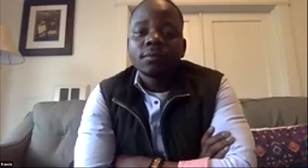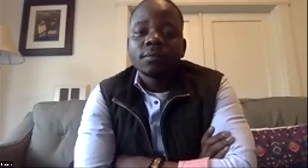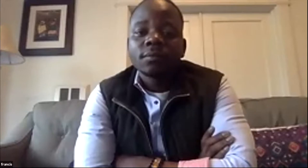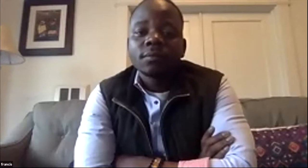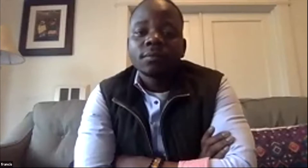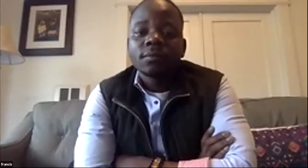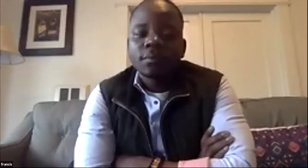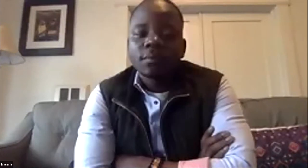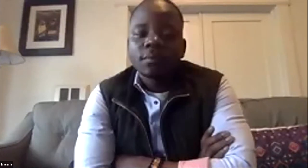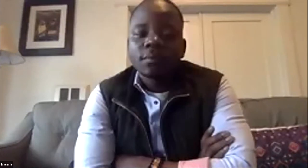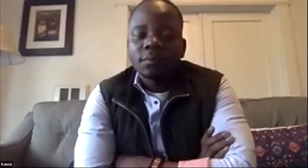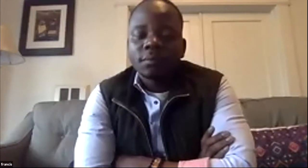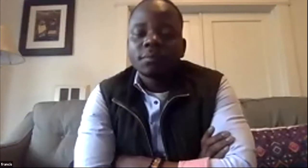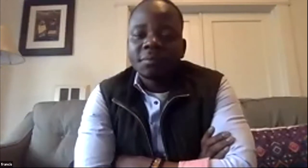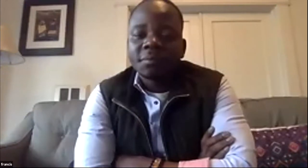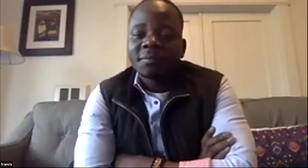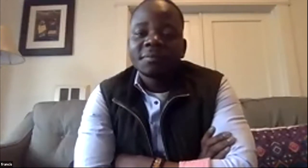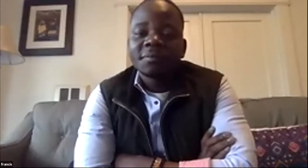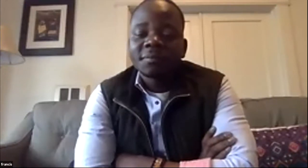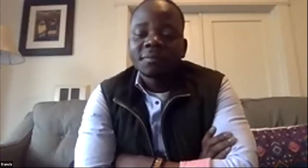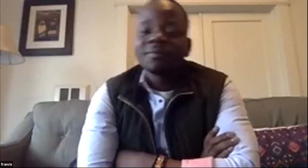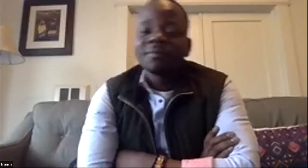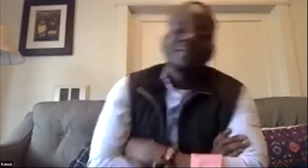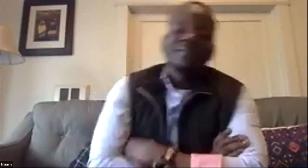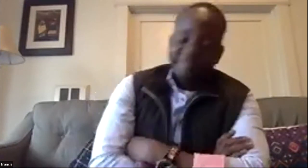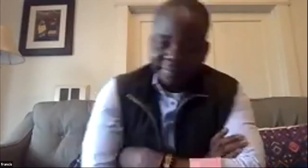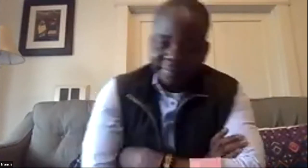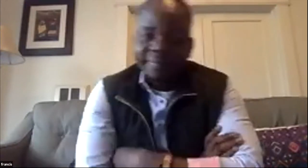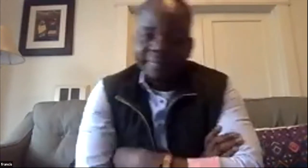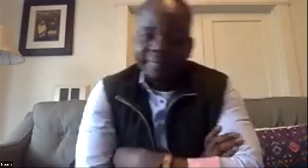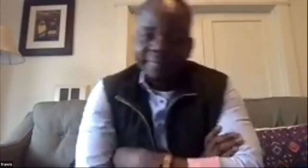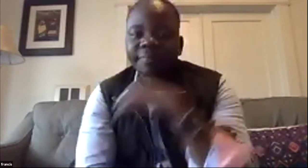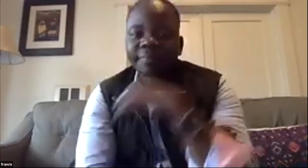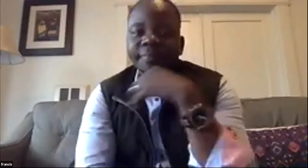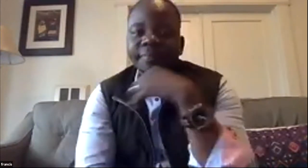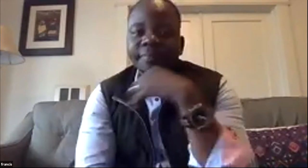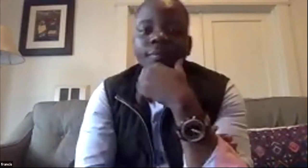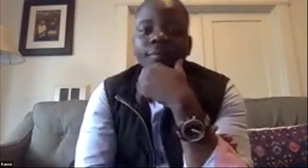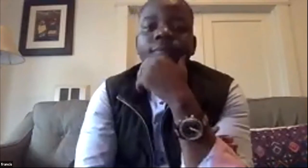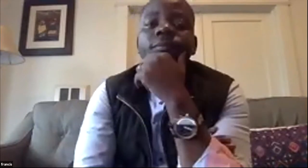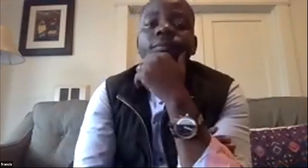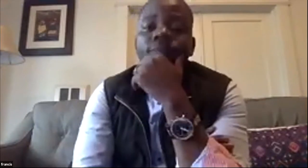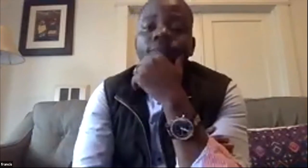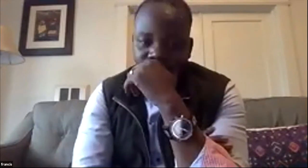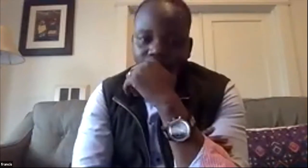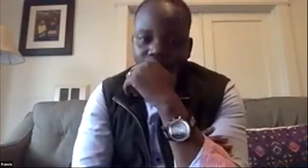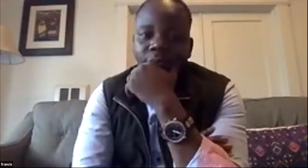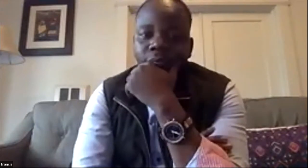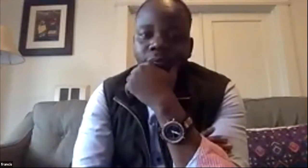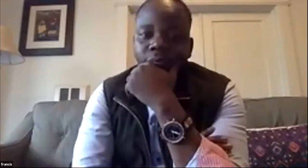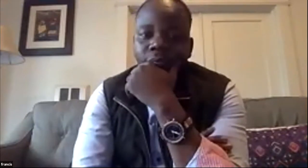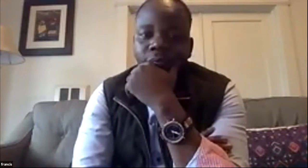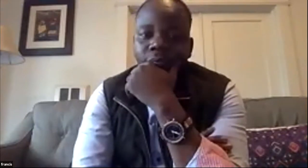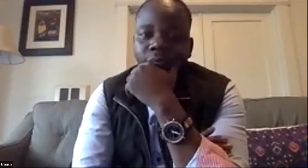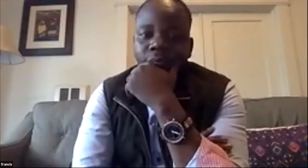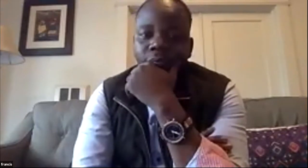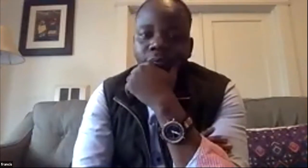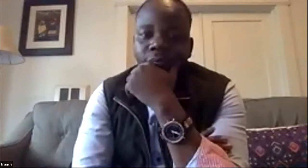promoting the united nations sustainable development goals of 2030. are you familiar with the goals the un